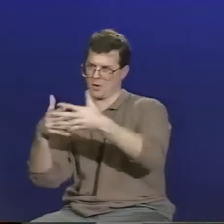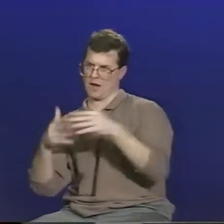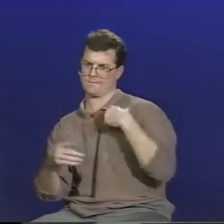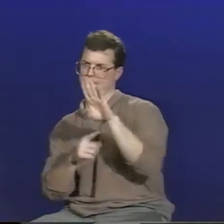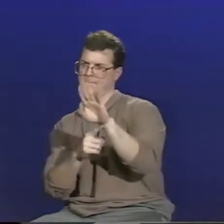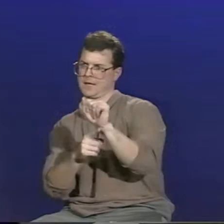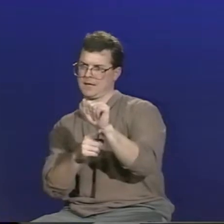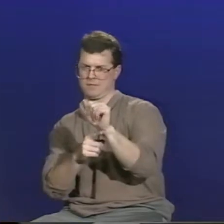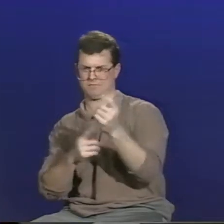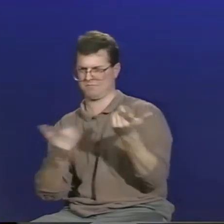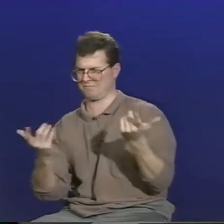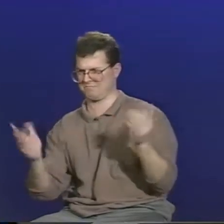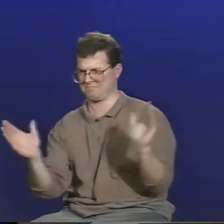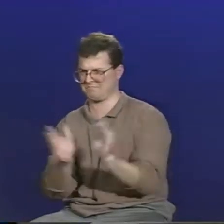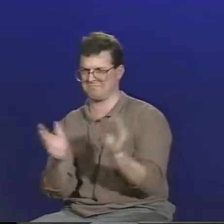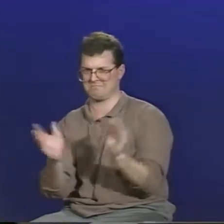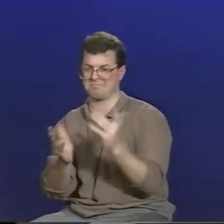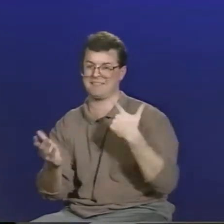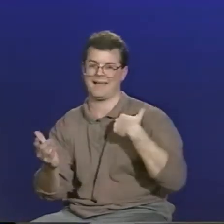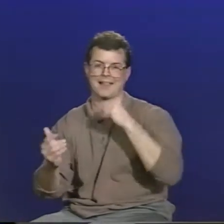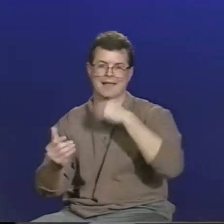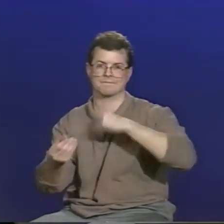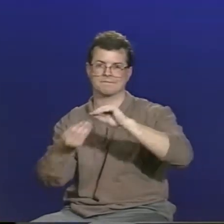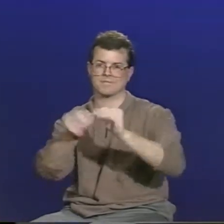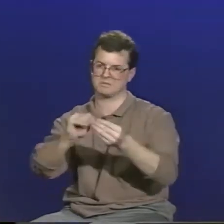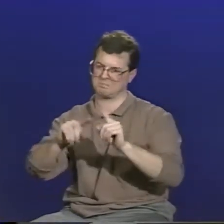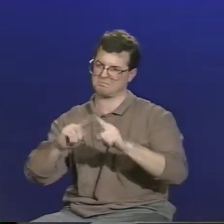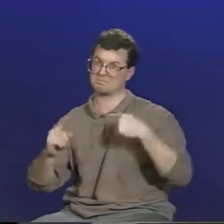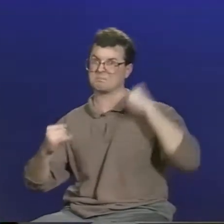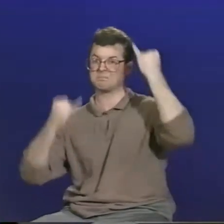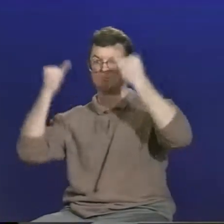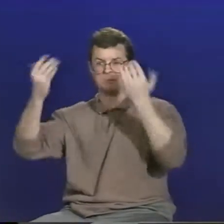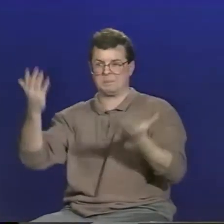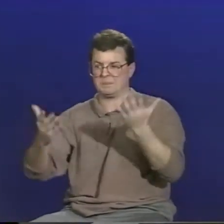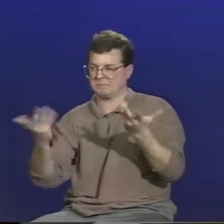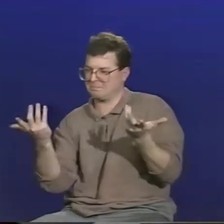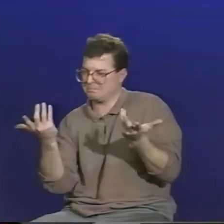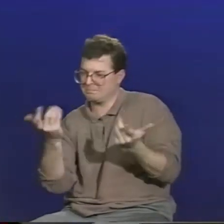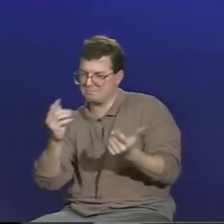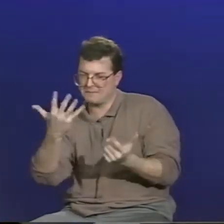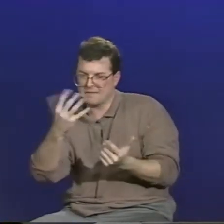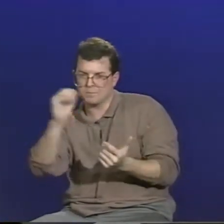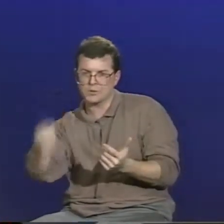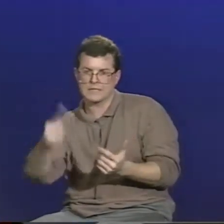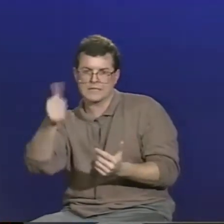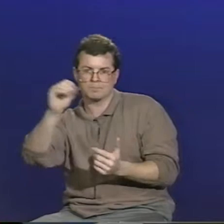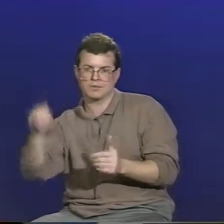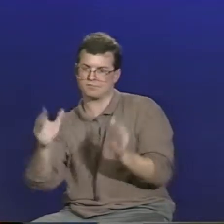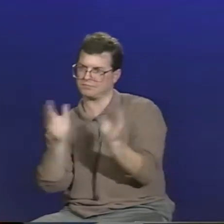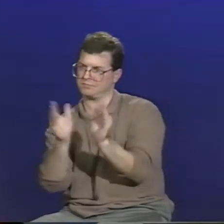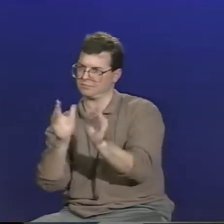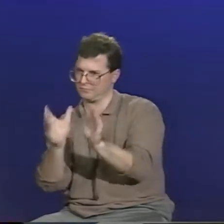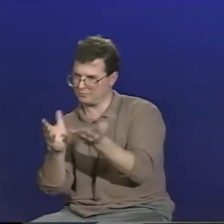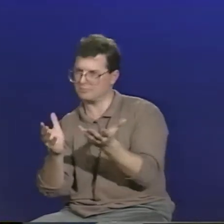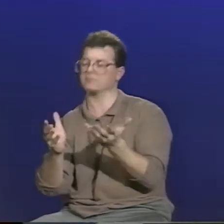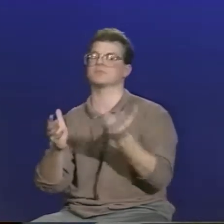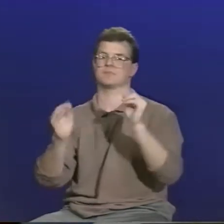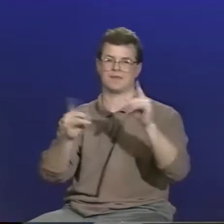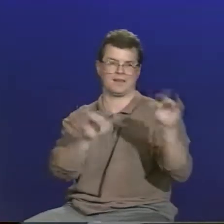are going to need people who have an MA or a PhD. And if you look at the numbers of people who have such degrees, maybe only 5 to 10%